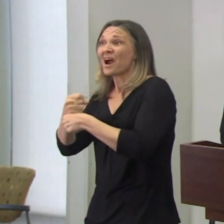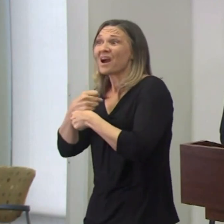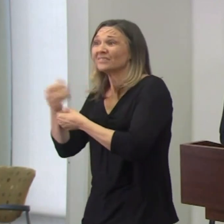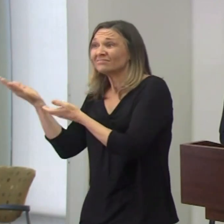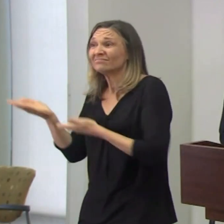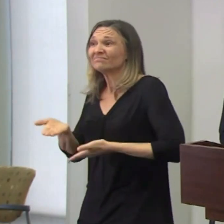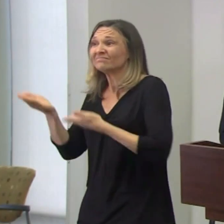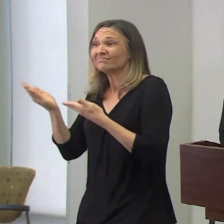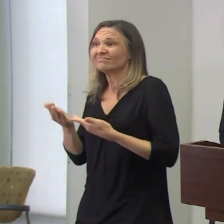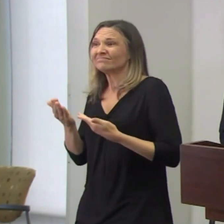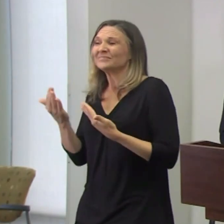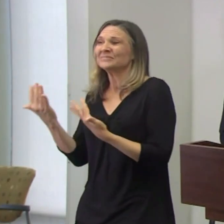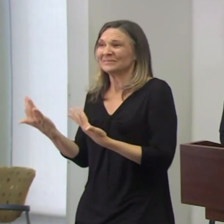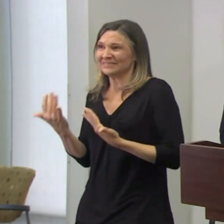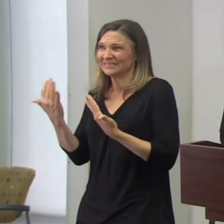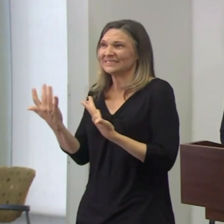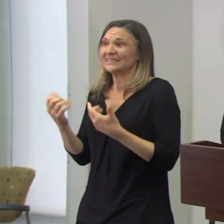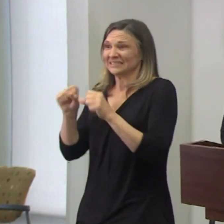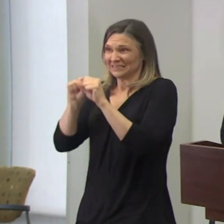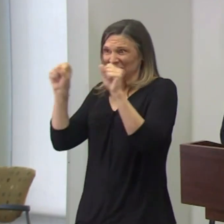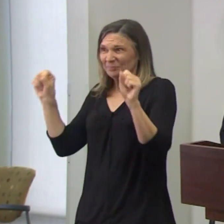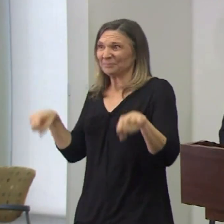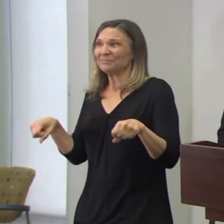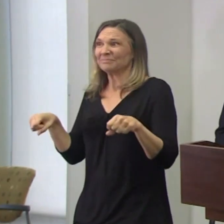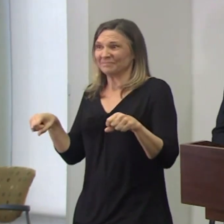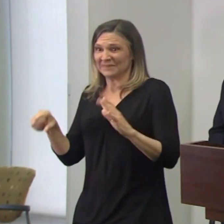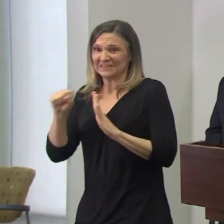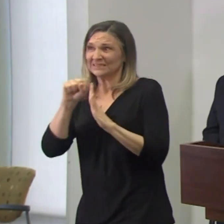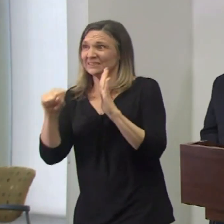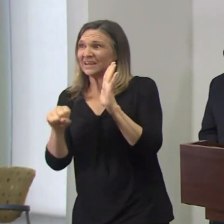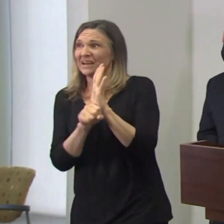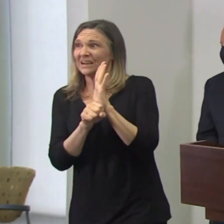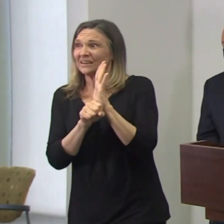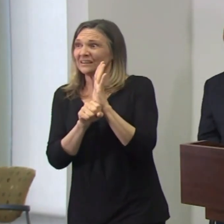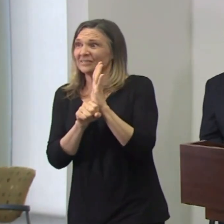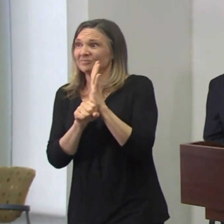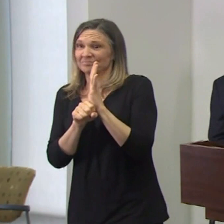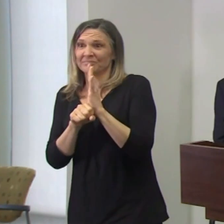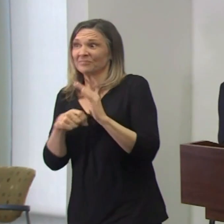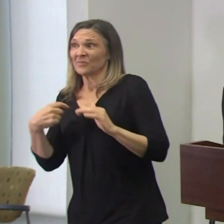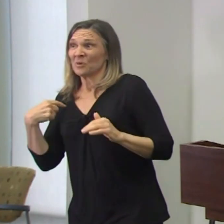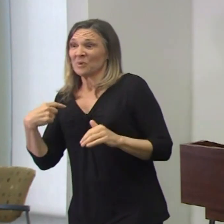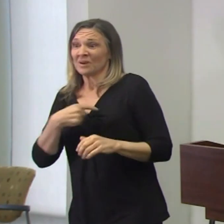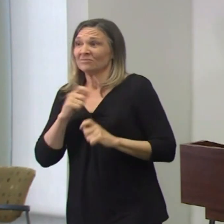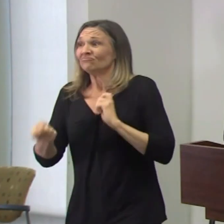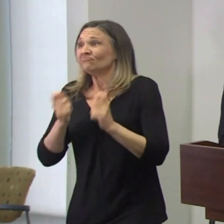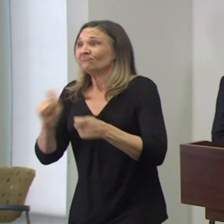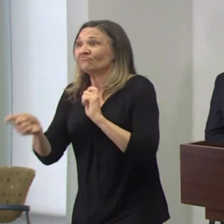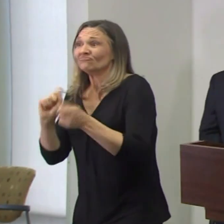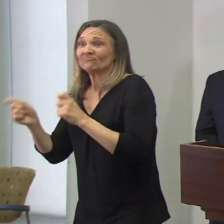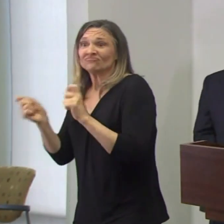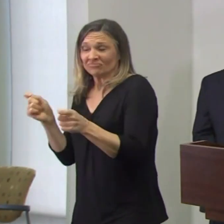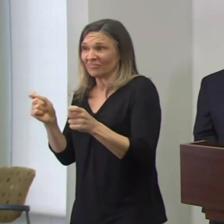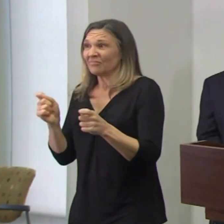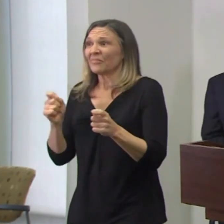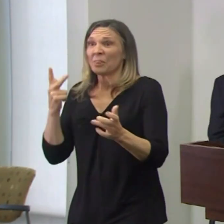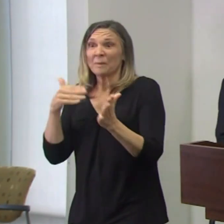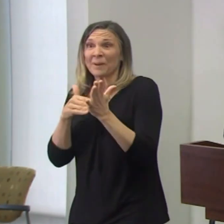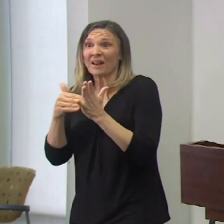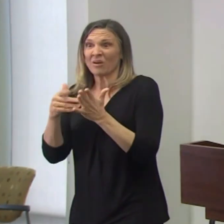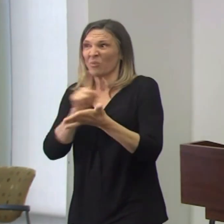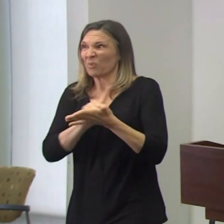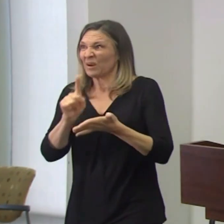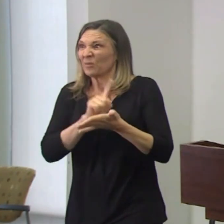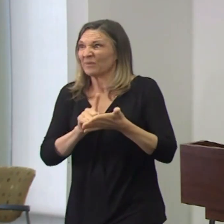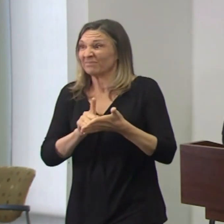We built out a system in this state where we can conservatively administer 3 million doses a week. By the end of next month,